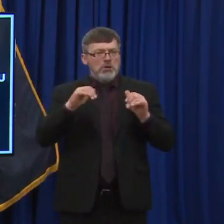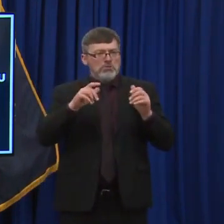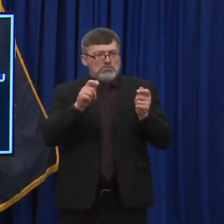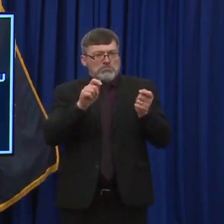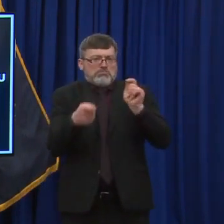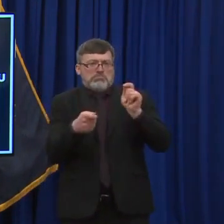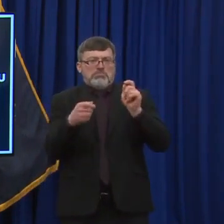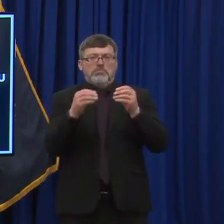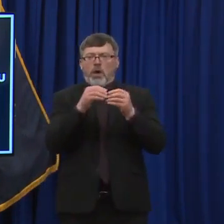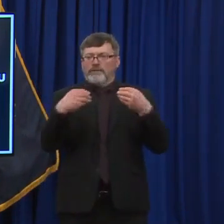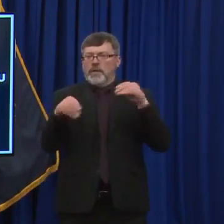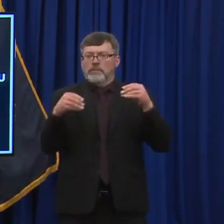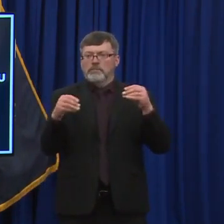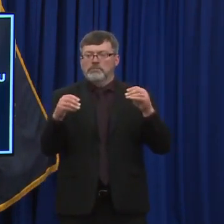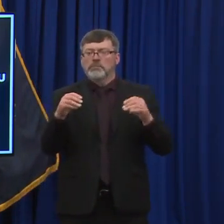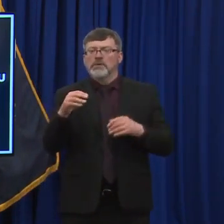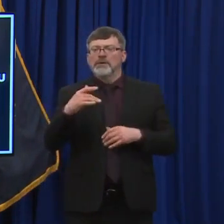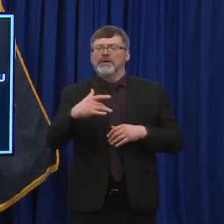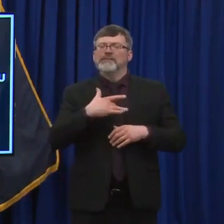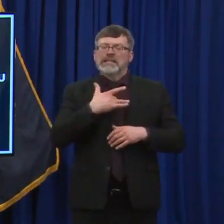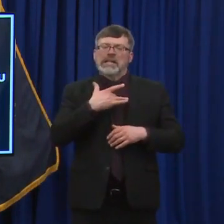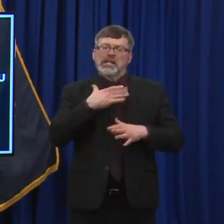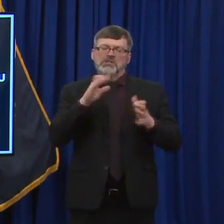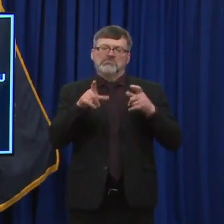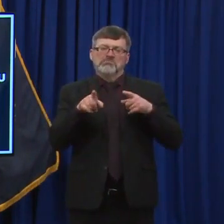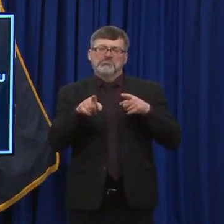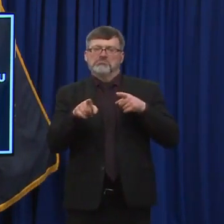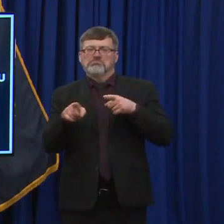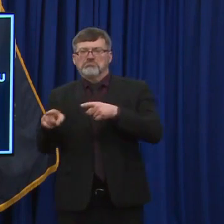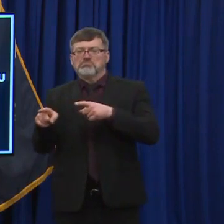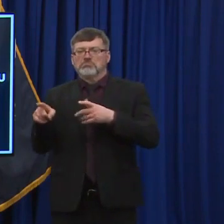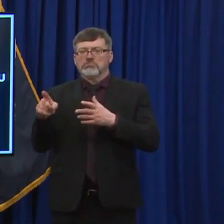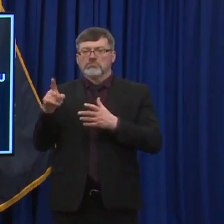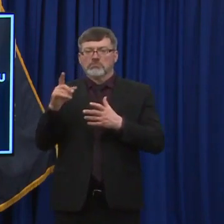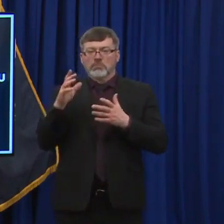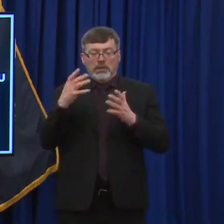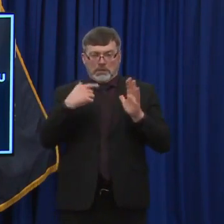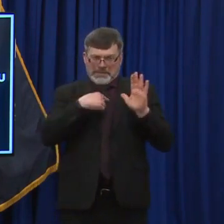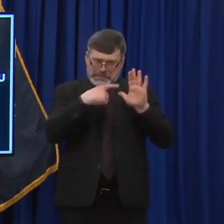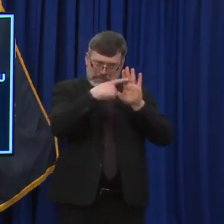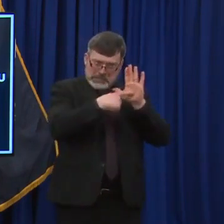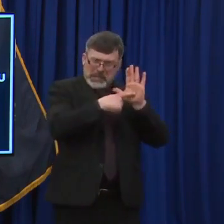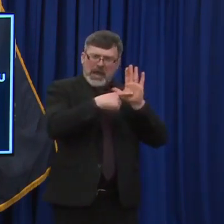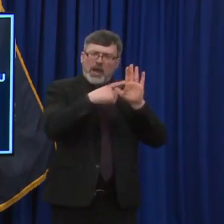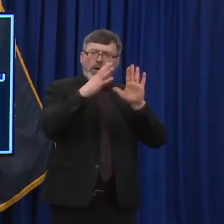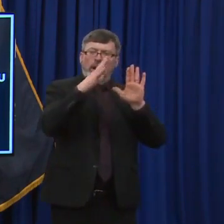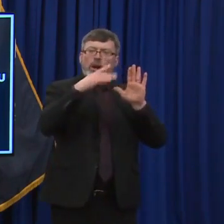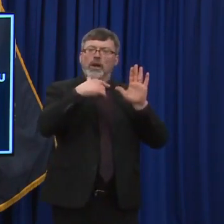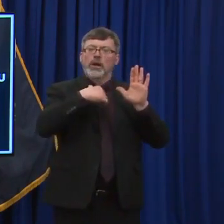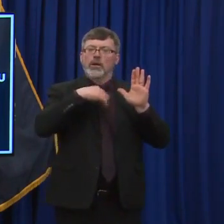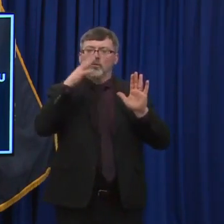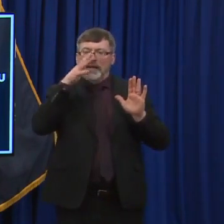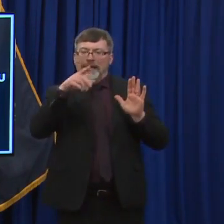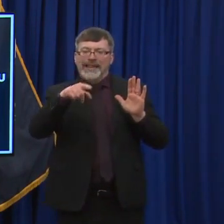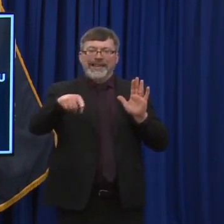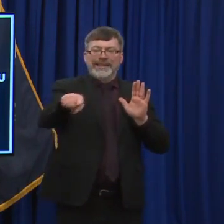I think there's going to be a lot of venues that regardless of where we go with our guidance, choose to be a little even more restricted for their own behalf, and for